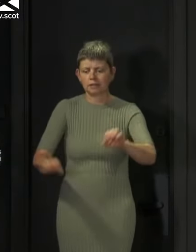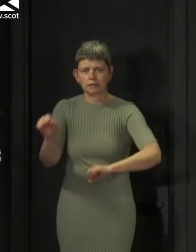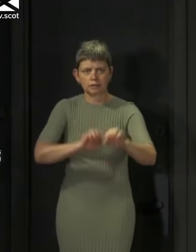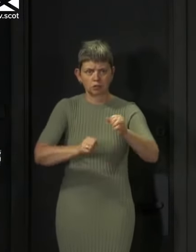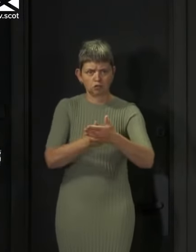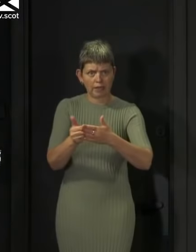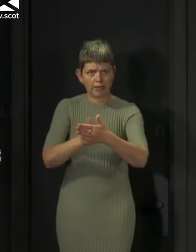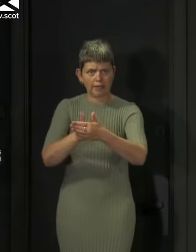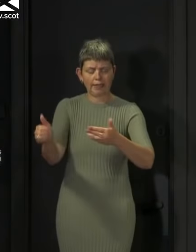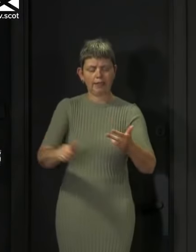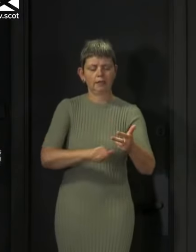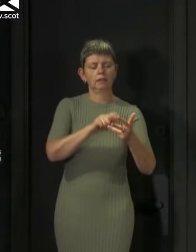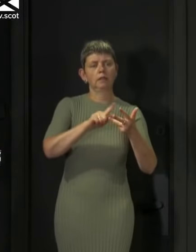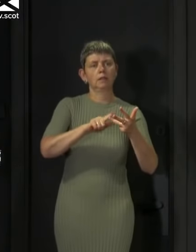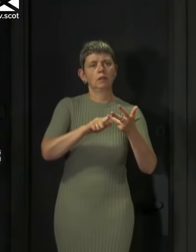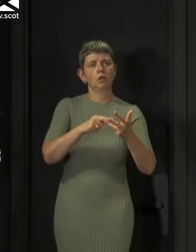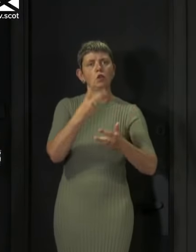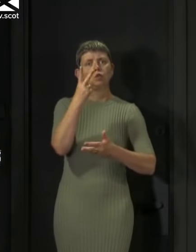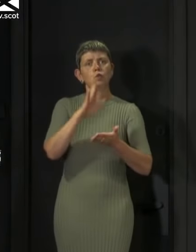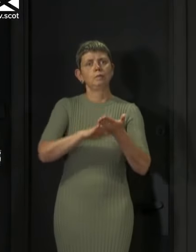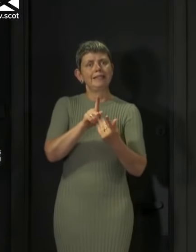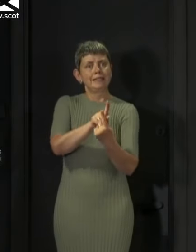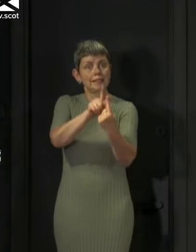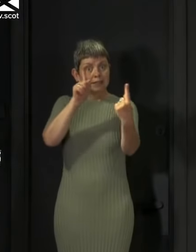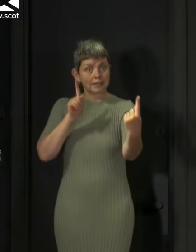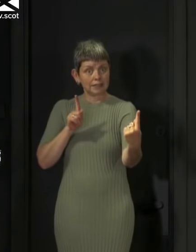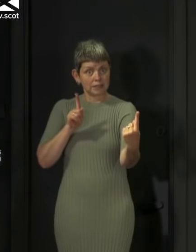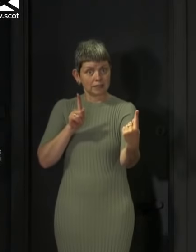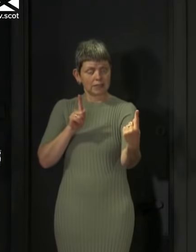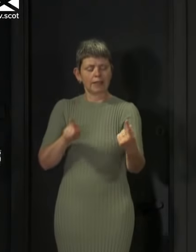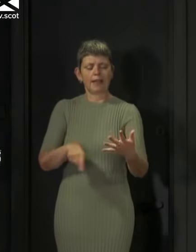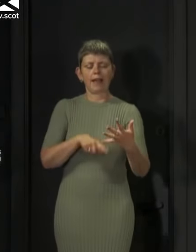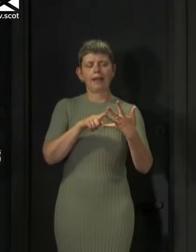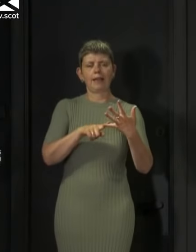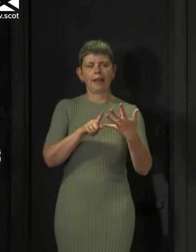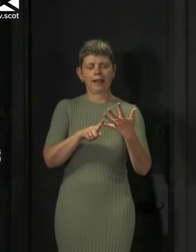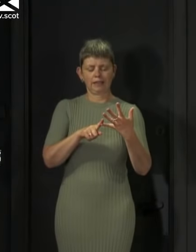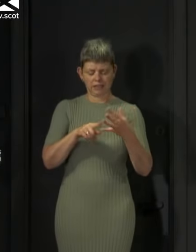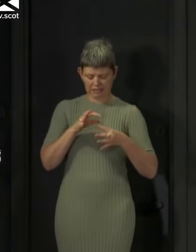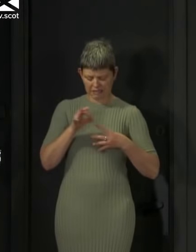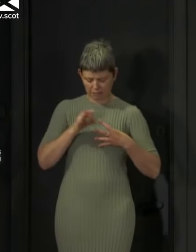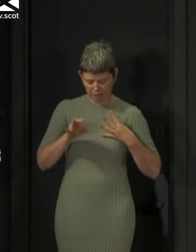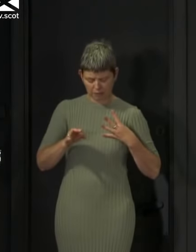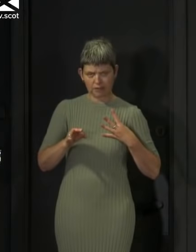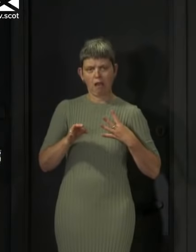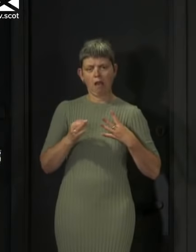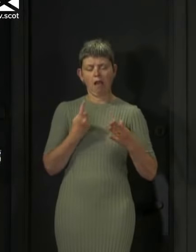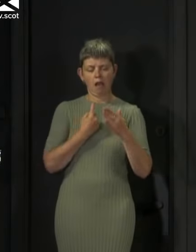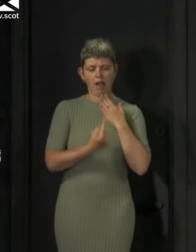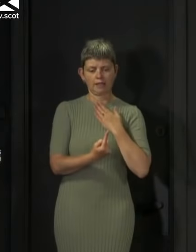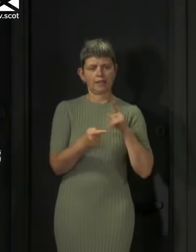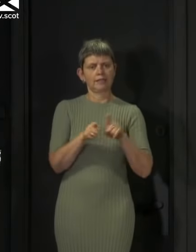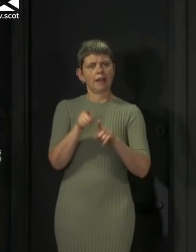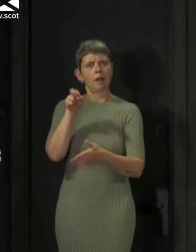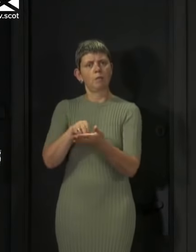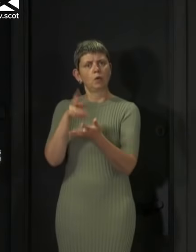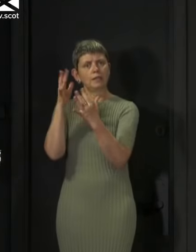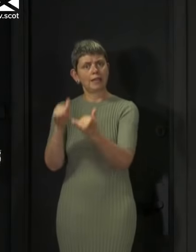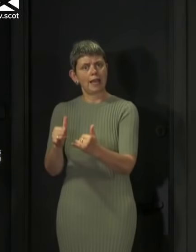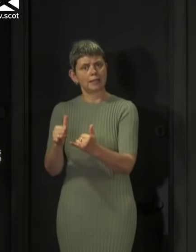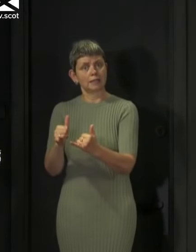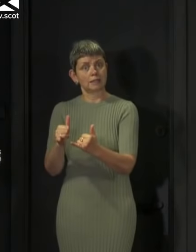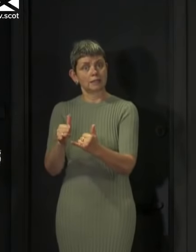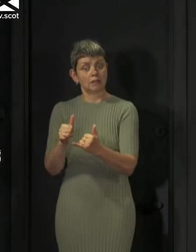2m distancing remains the overall rule. And self-isolate and book a test if you have symptoms. If we all comply